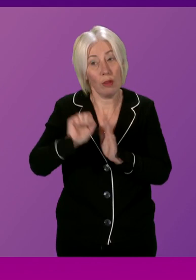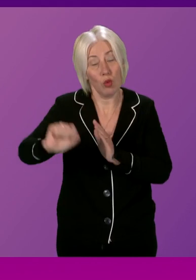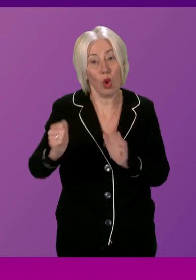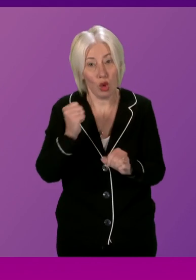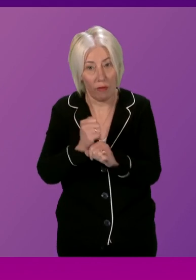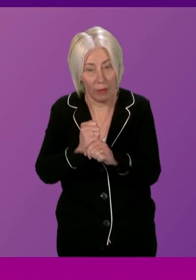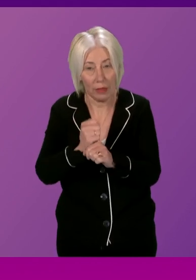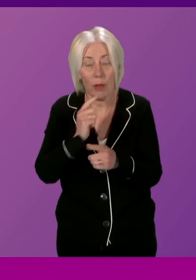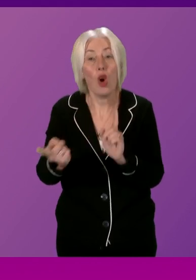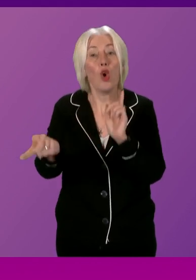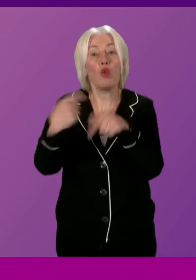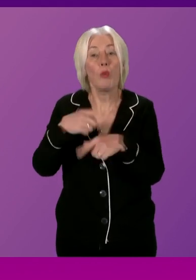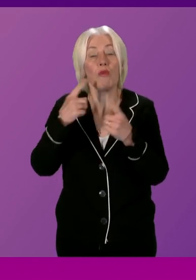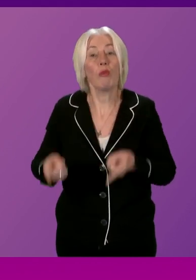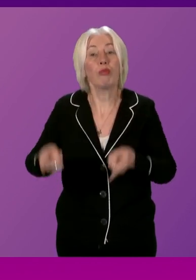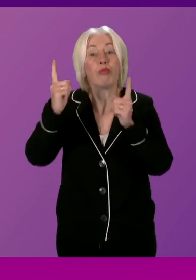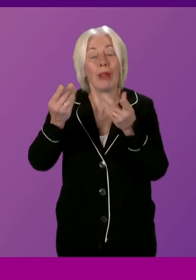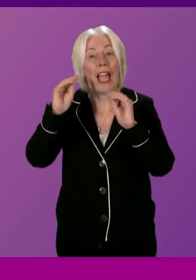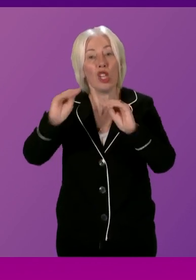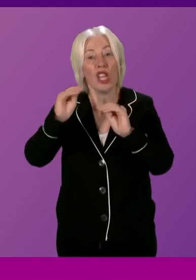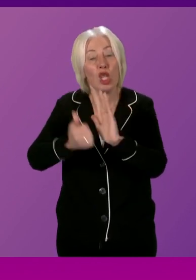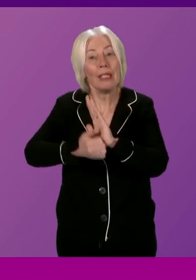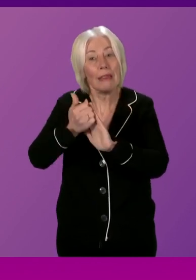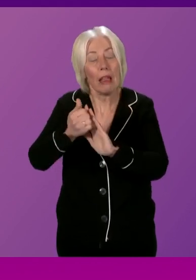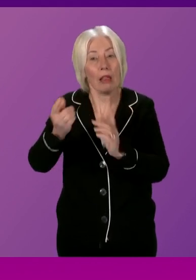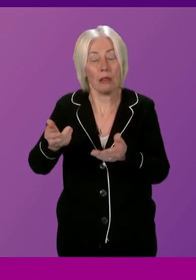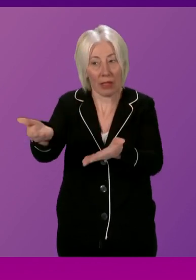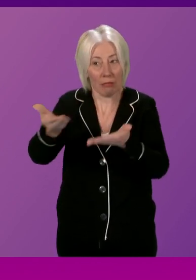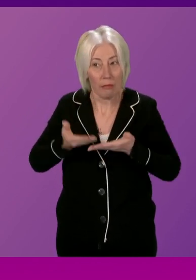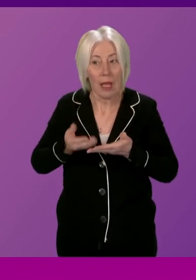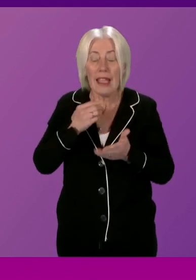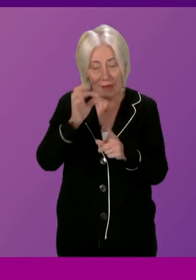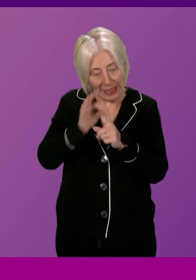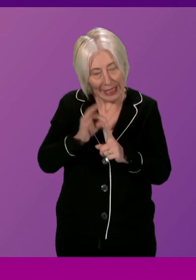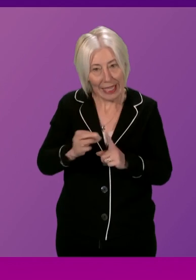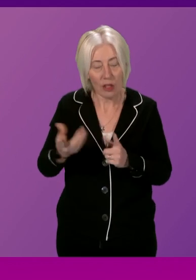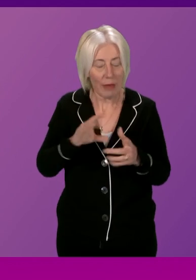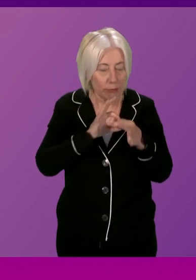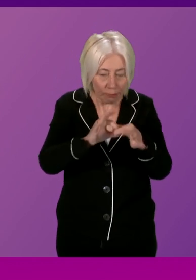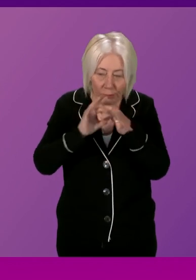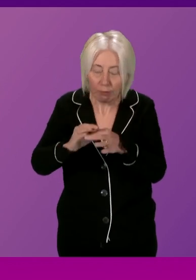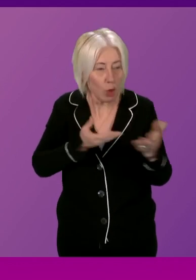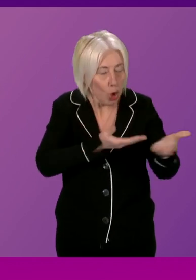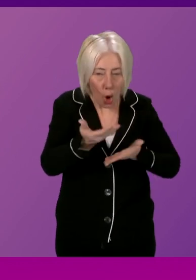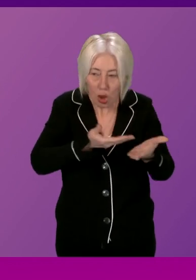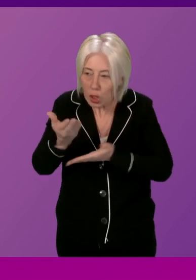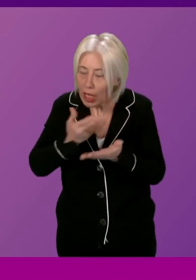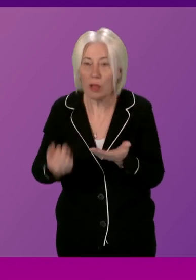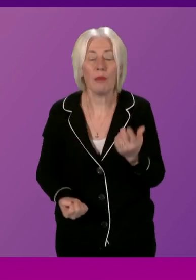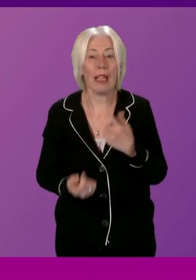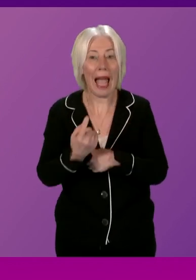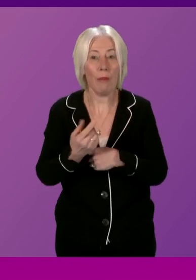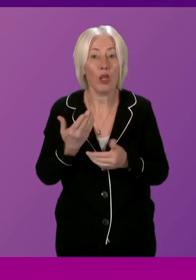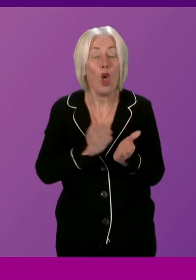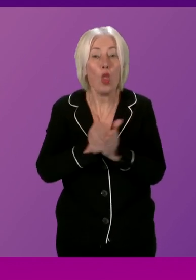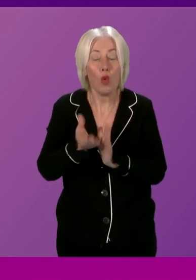and we've received a response from the Cabinet Secretary for Education and Skills, which provides details of the engagement and consultation that has taken place to